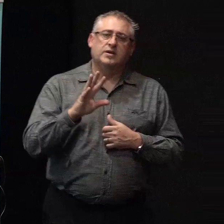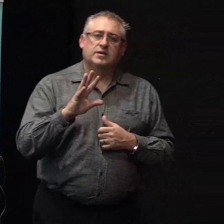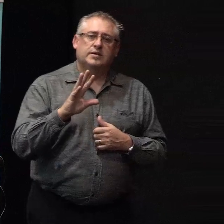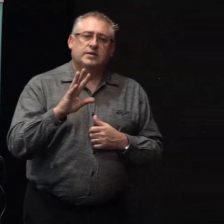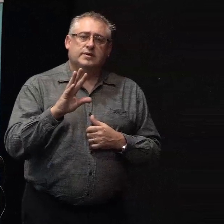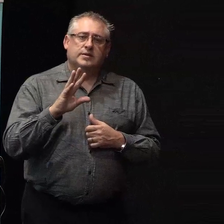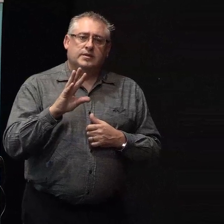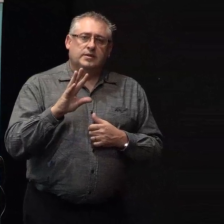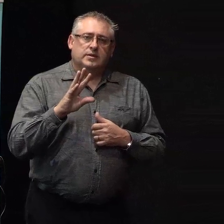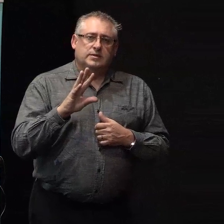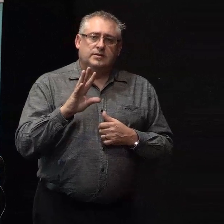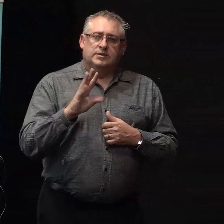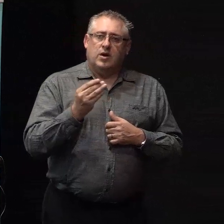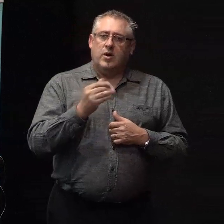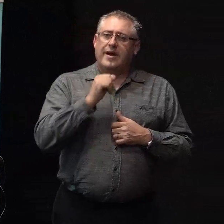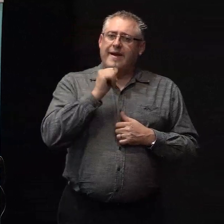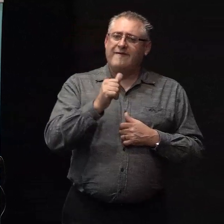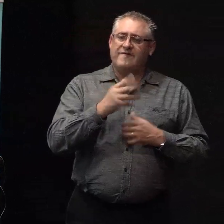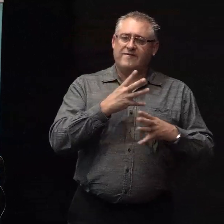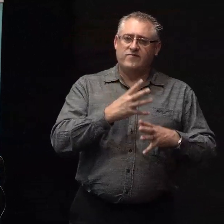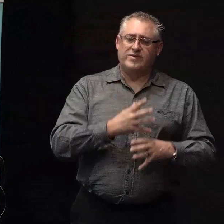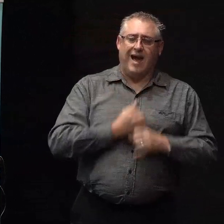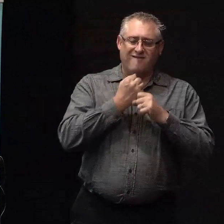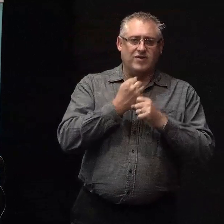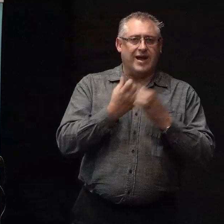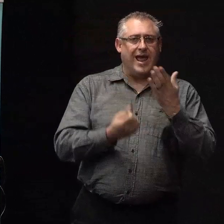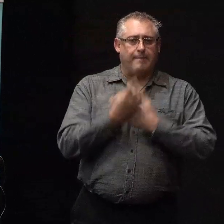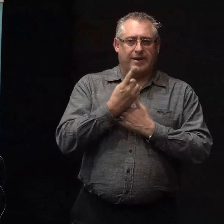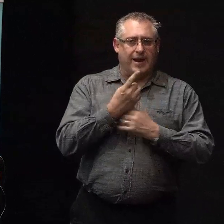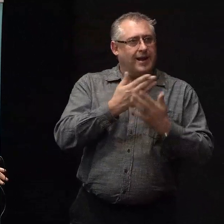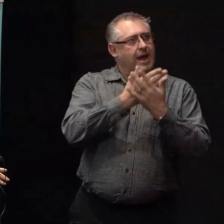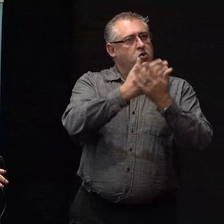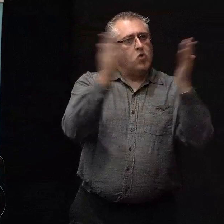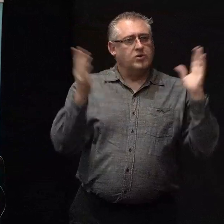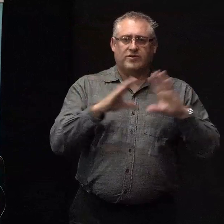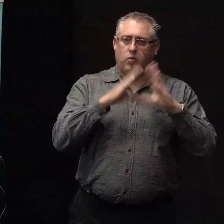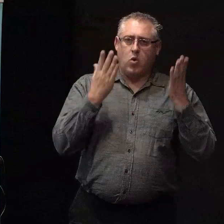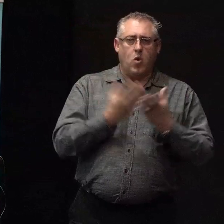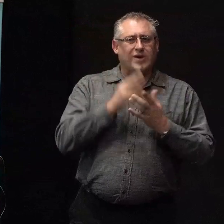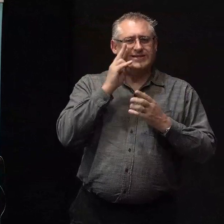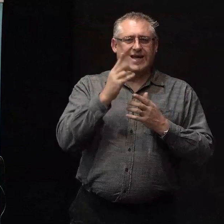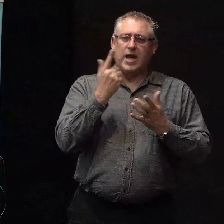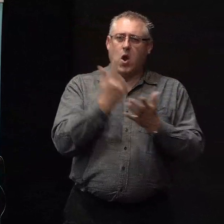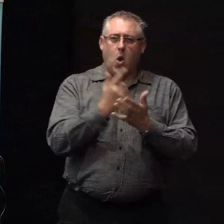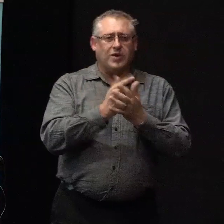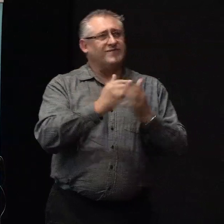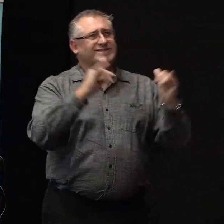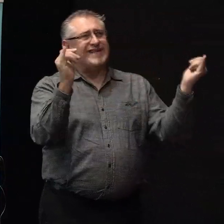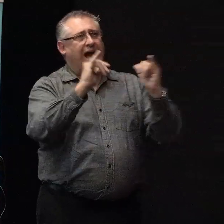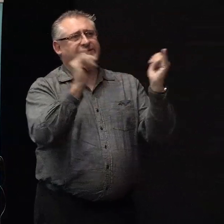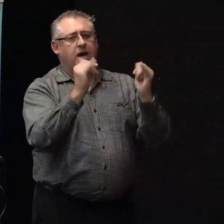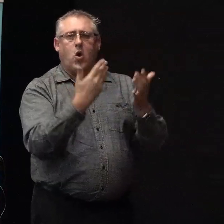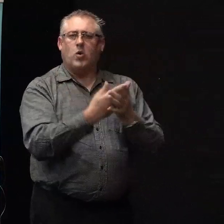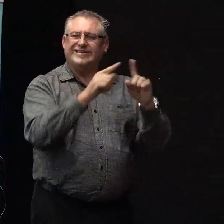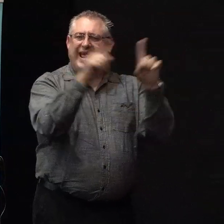So, if recovery is happening across the world and we see a lot of disaster on our TV and we